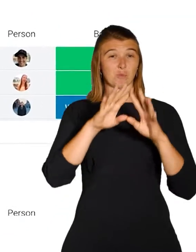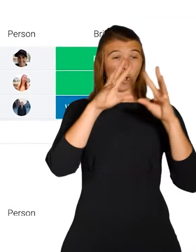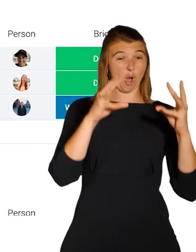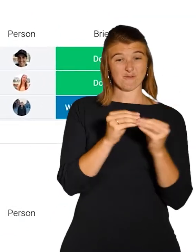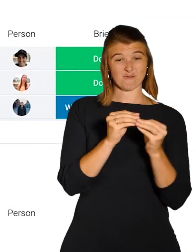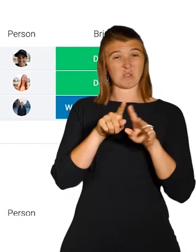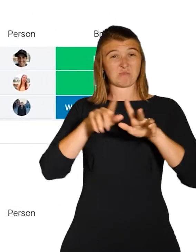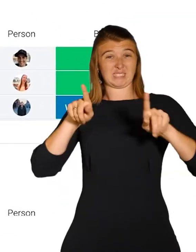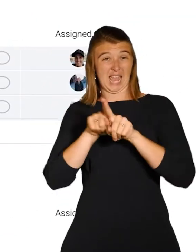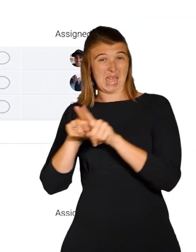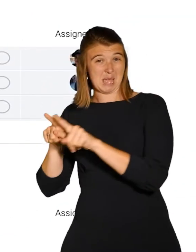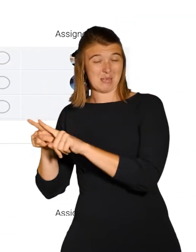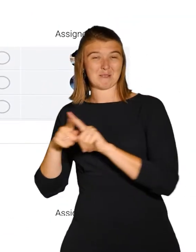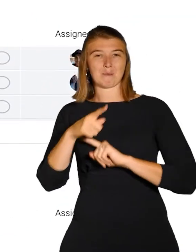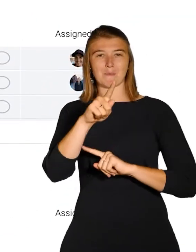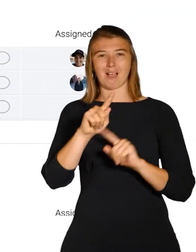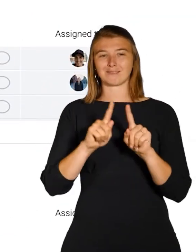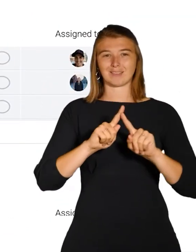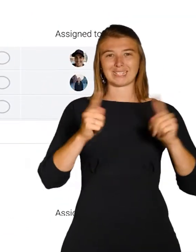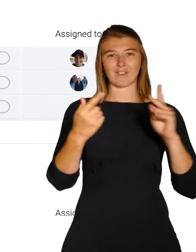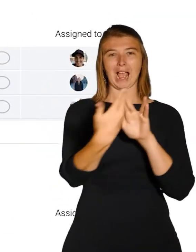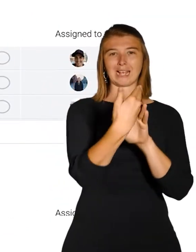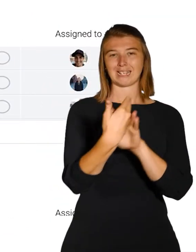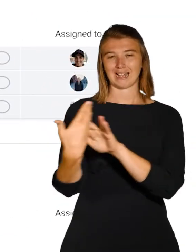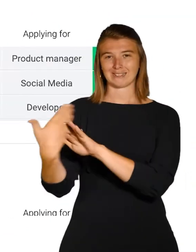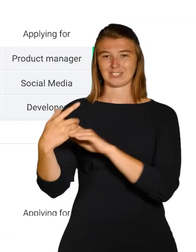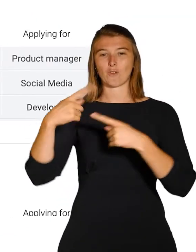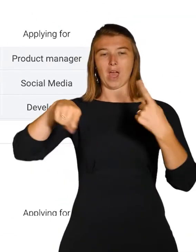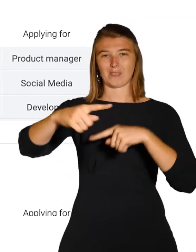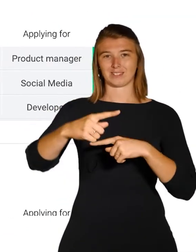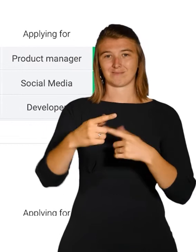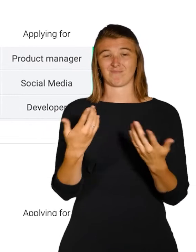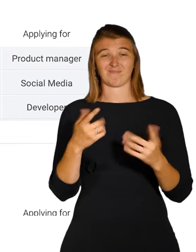same, each type provides a different level of access to cater to various use cases.